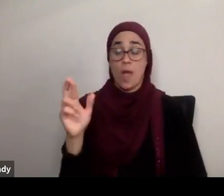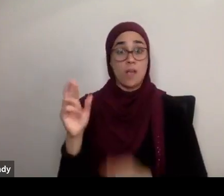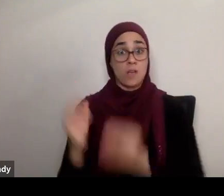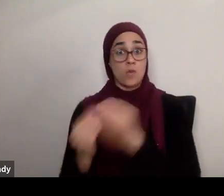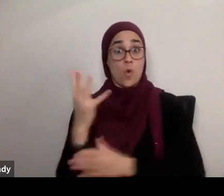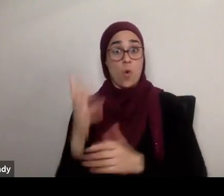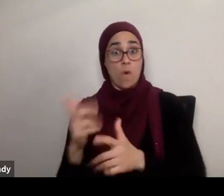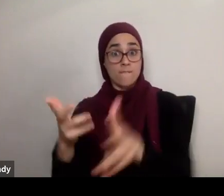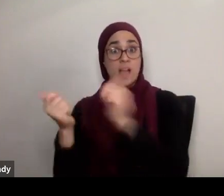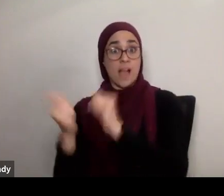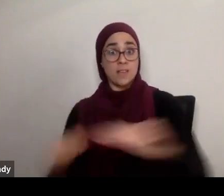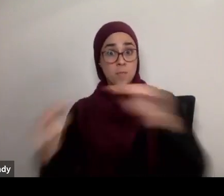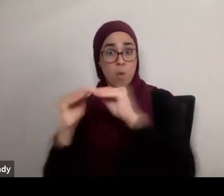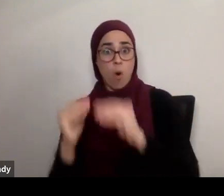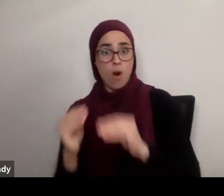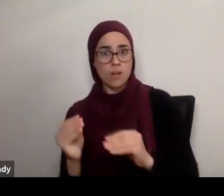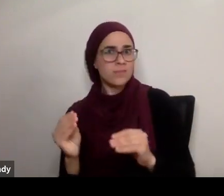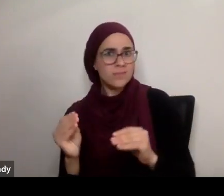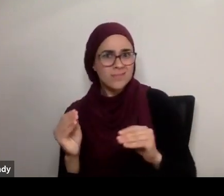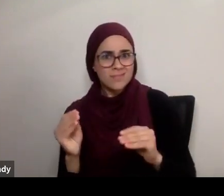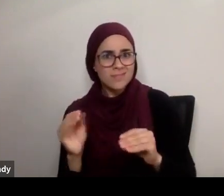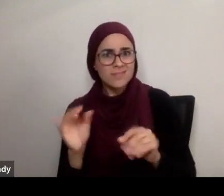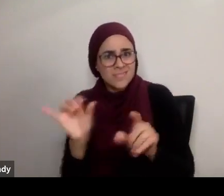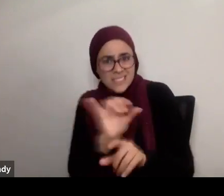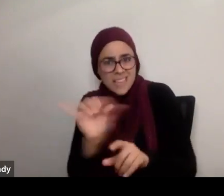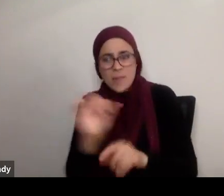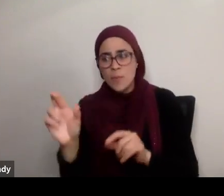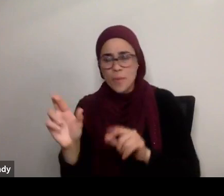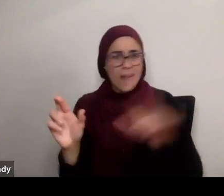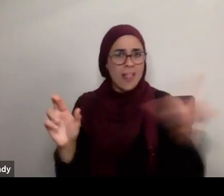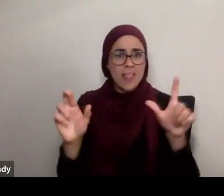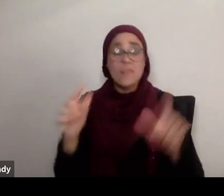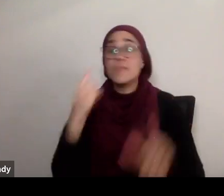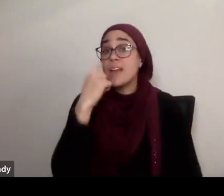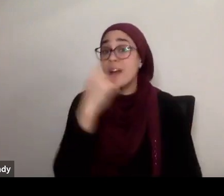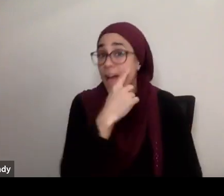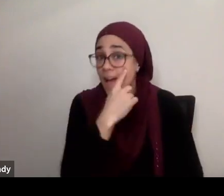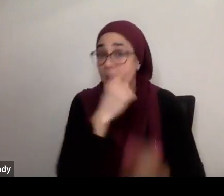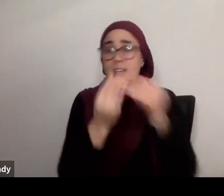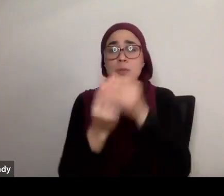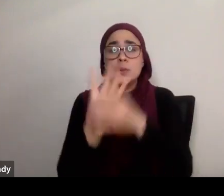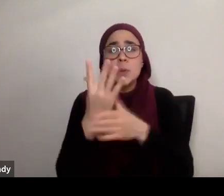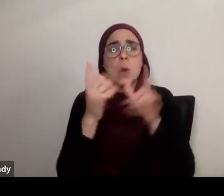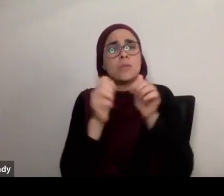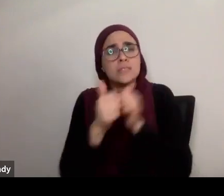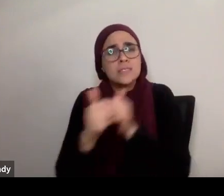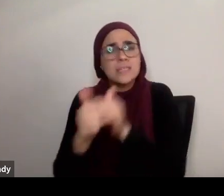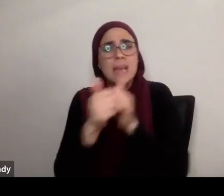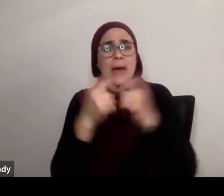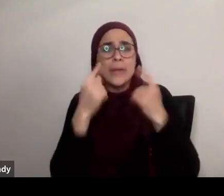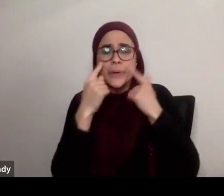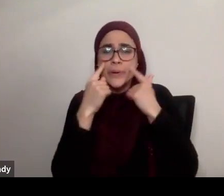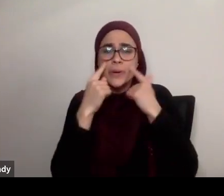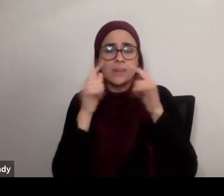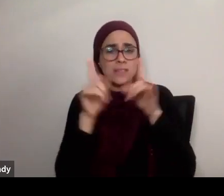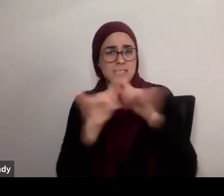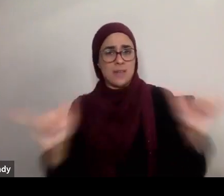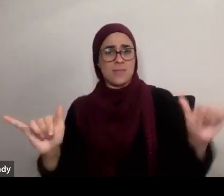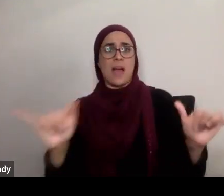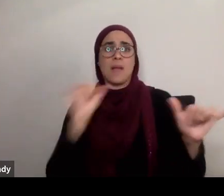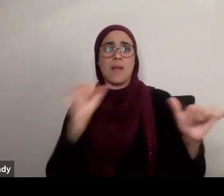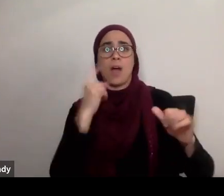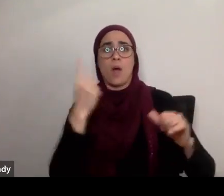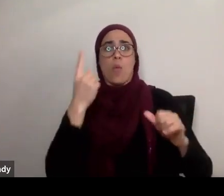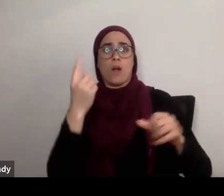your eyes are growing at the same time. So that, that basically growth, that equilibrium, that fashioning, that, that basically